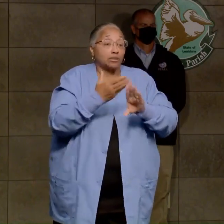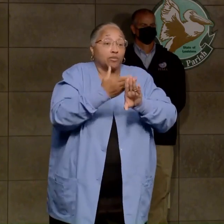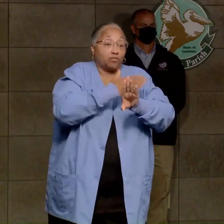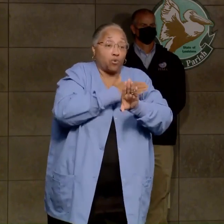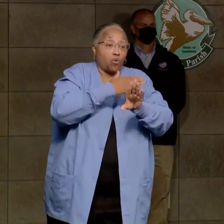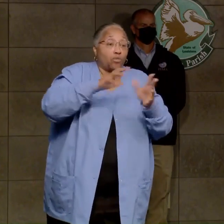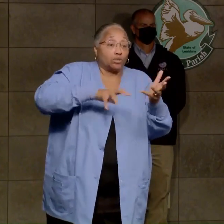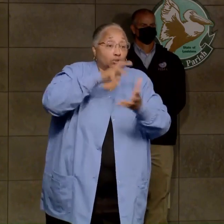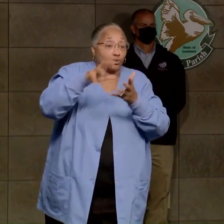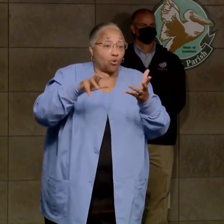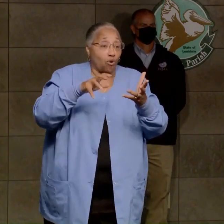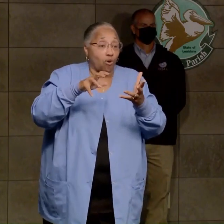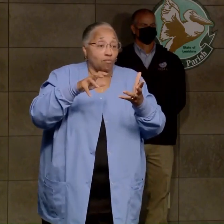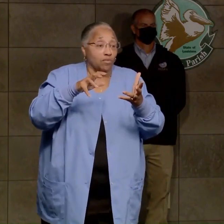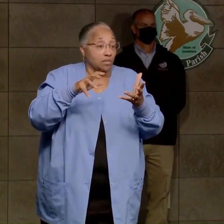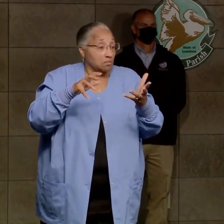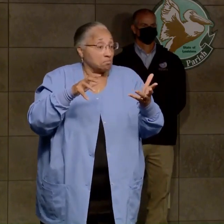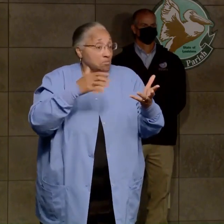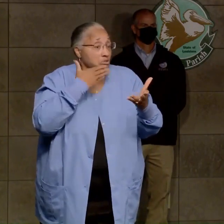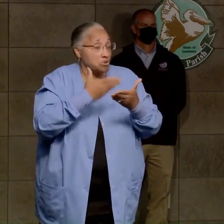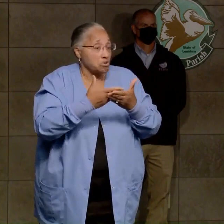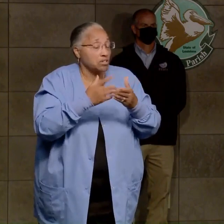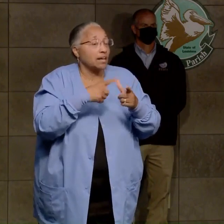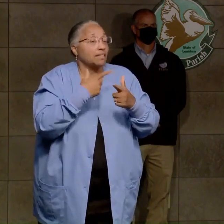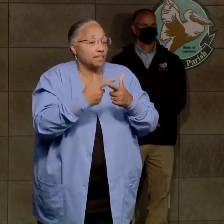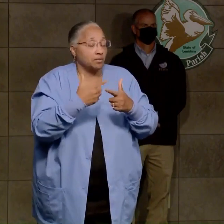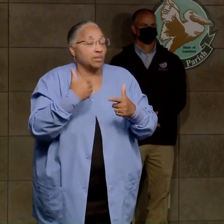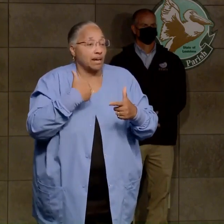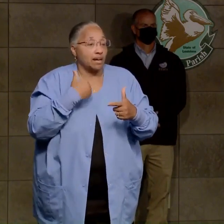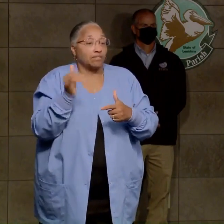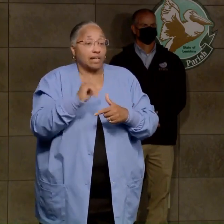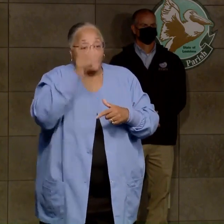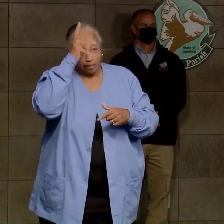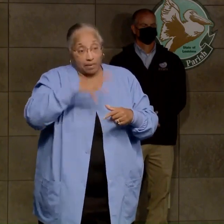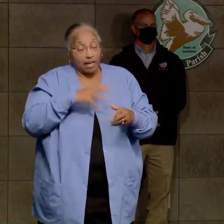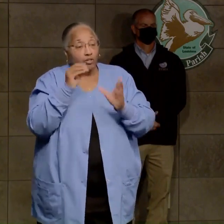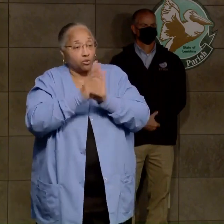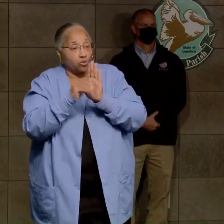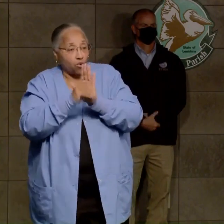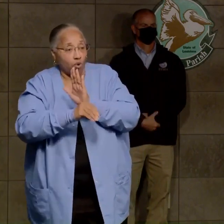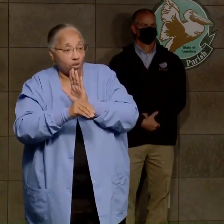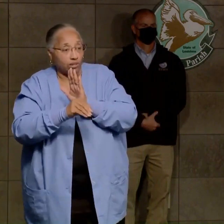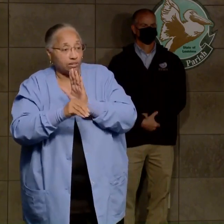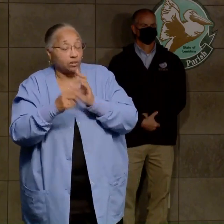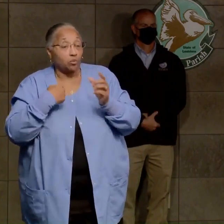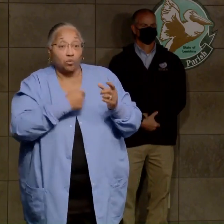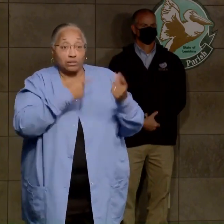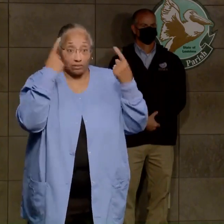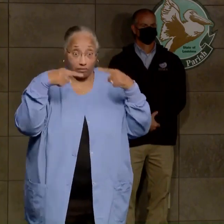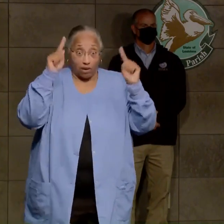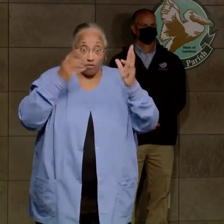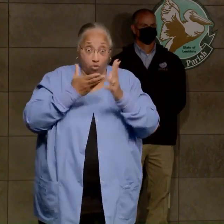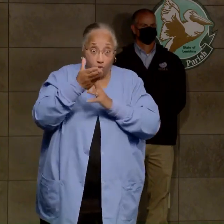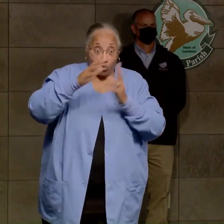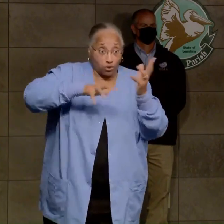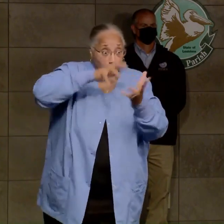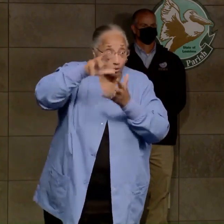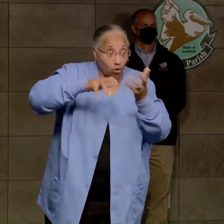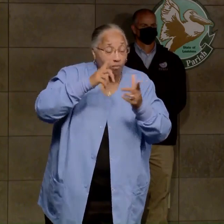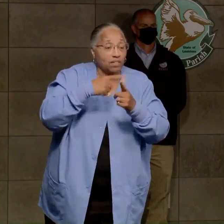we get through the storm okay, and then we have incidences like the gentleman in New Orleans, we all make it through the storm, and we survive the storm, and then these other hazards in the